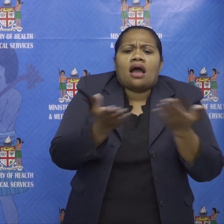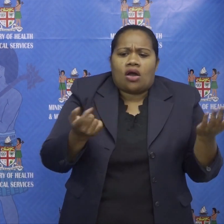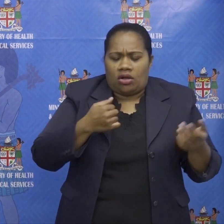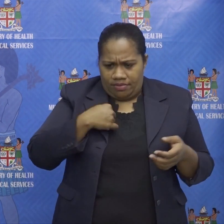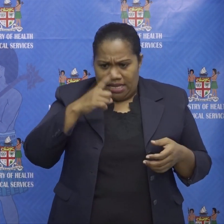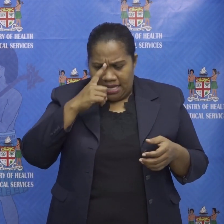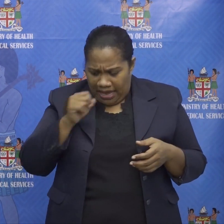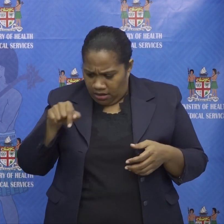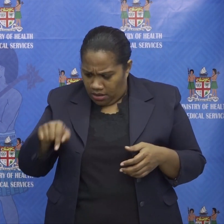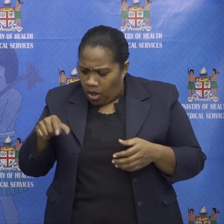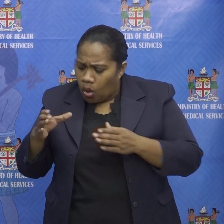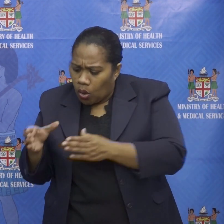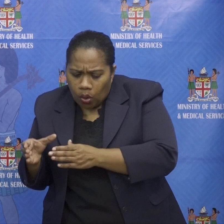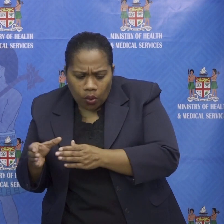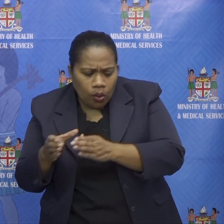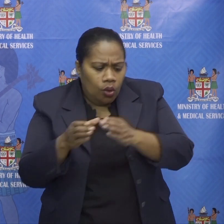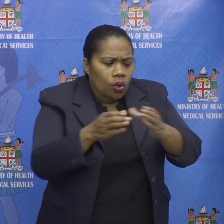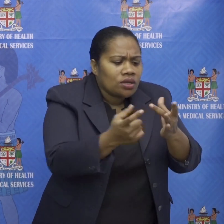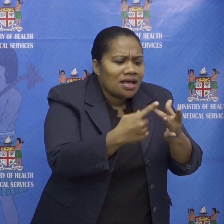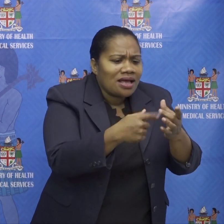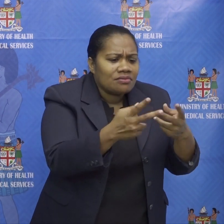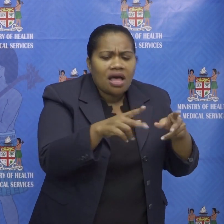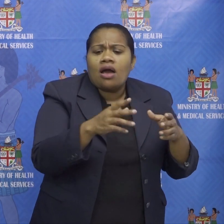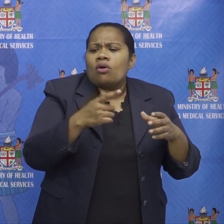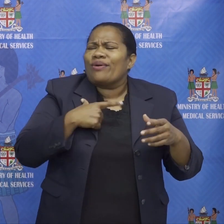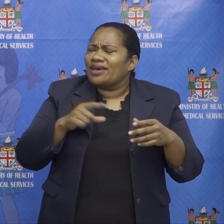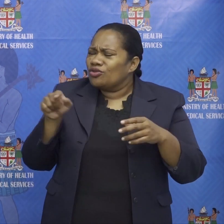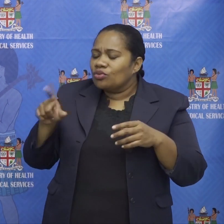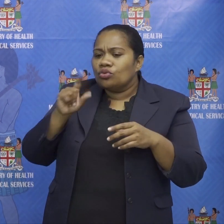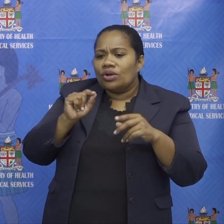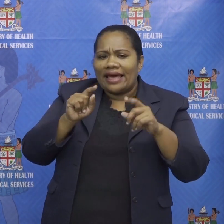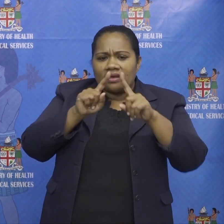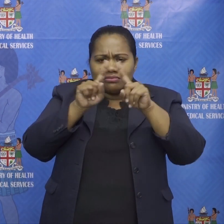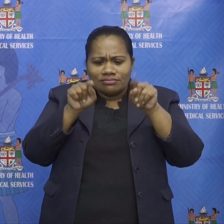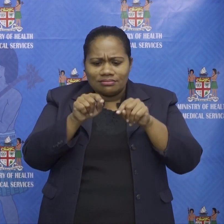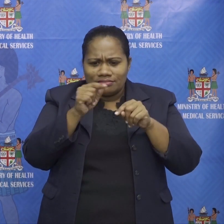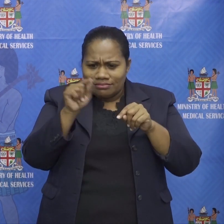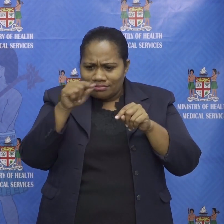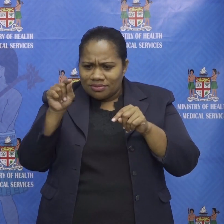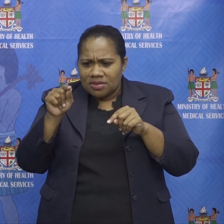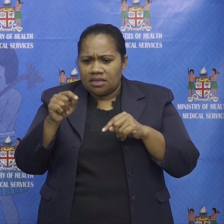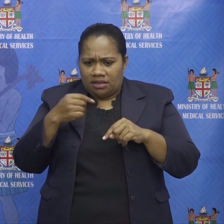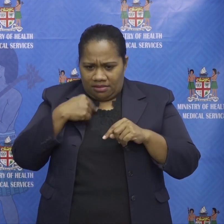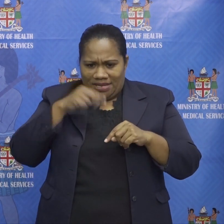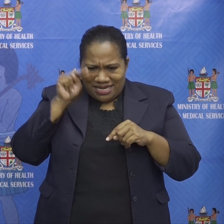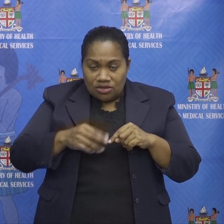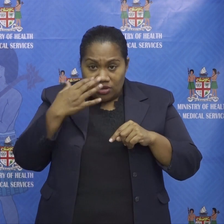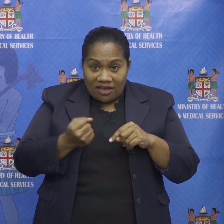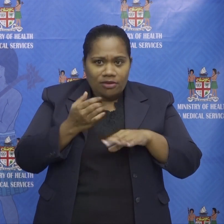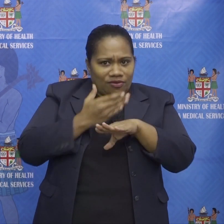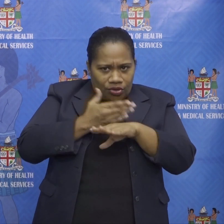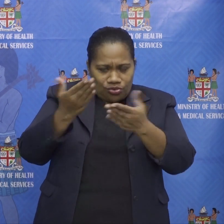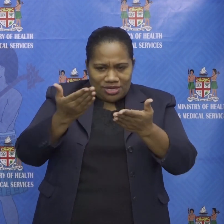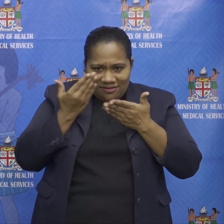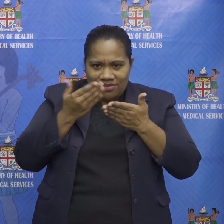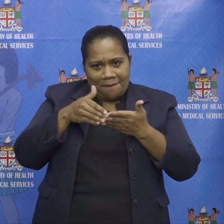another place why don't you start writing a check box of things that i i need to fulfill before i can get a pass i said if i give